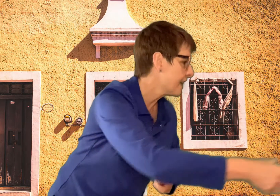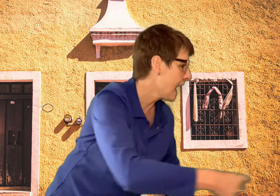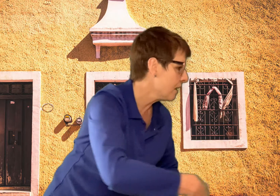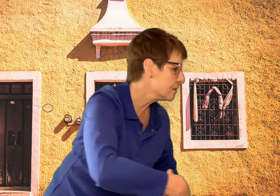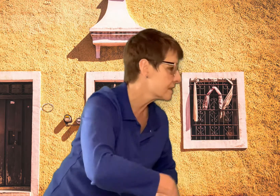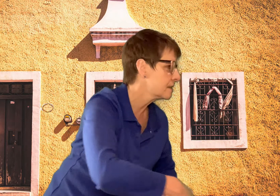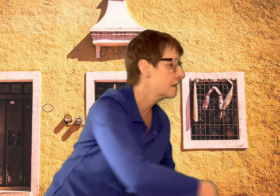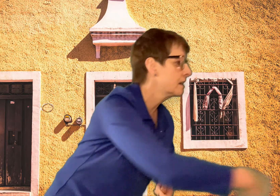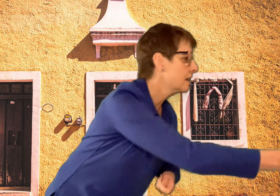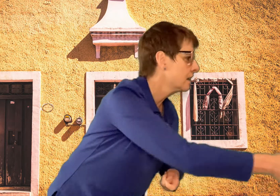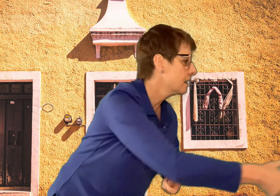house